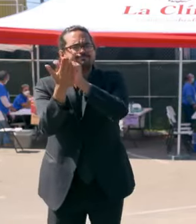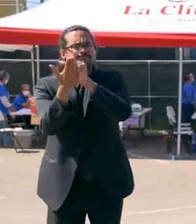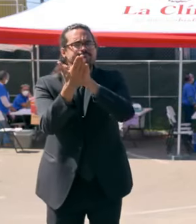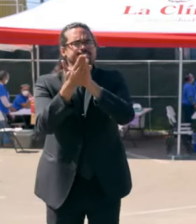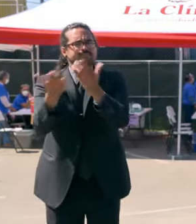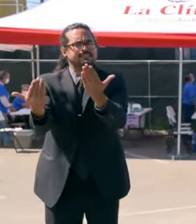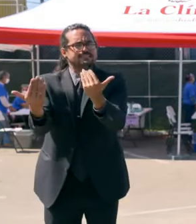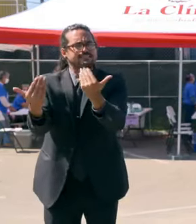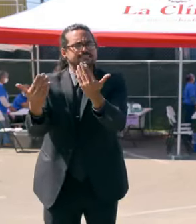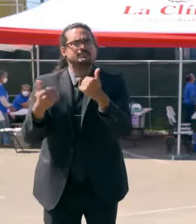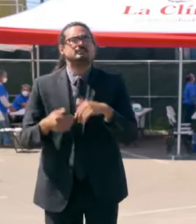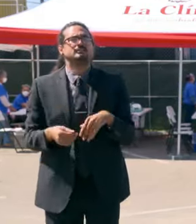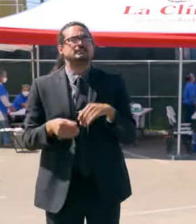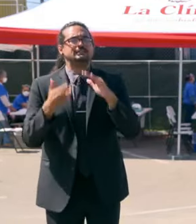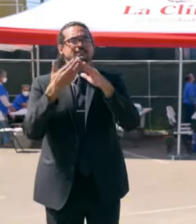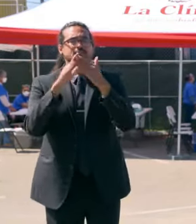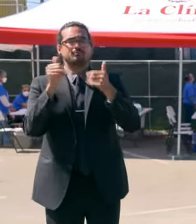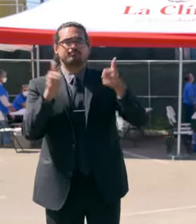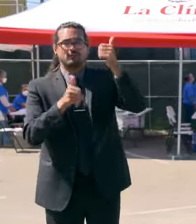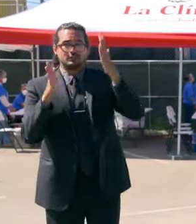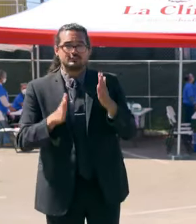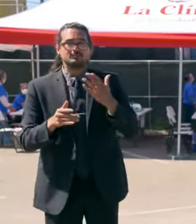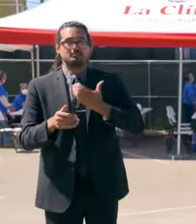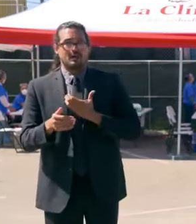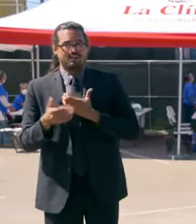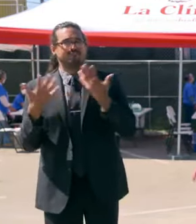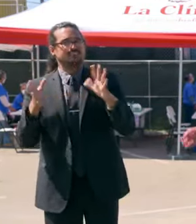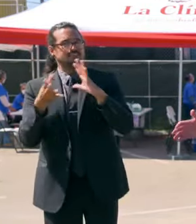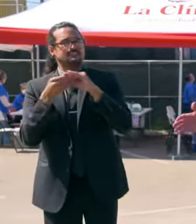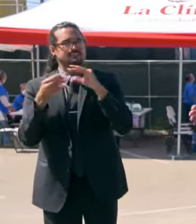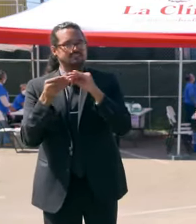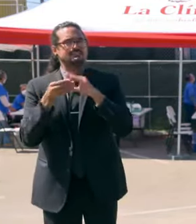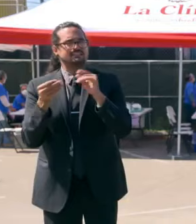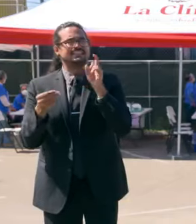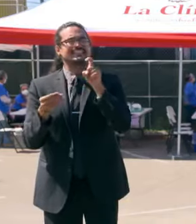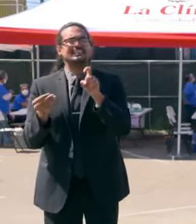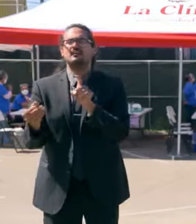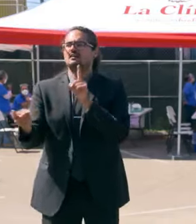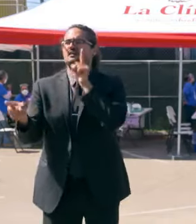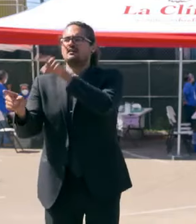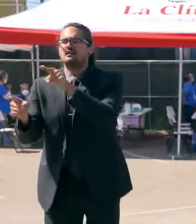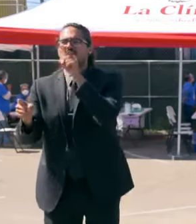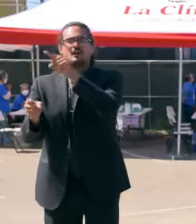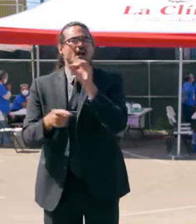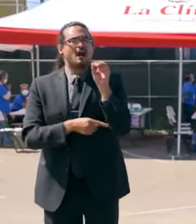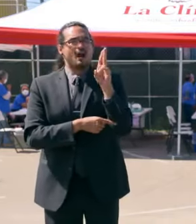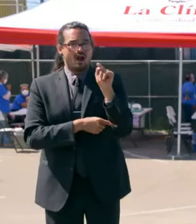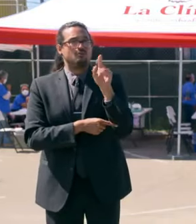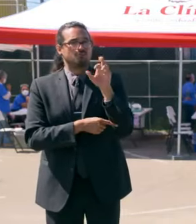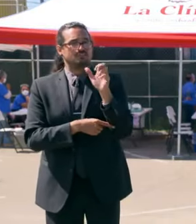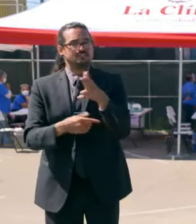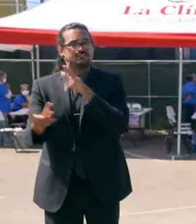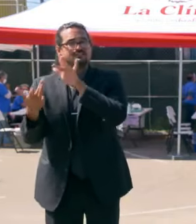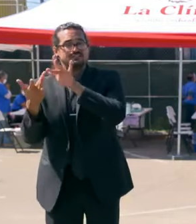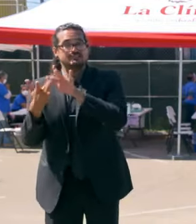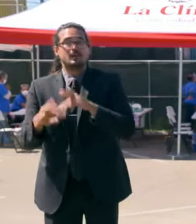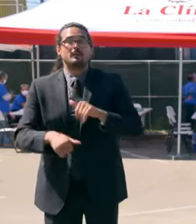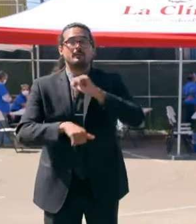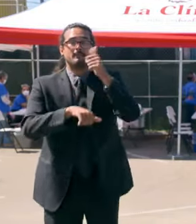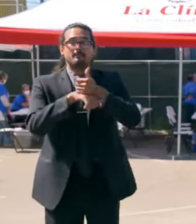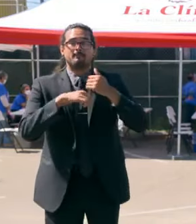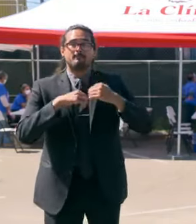to do more culturally competent outreach to meet people quite literally where they are. Pop-up sites like this,